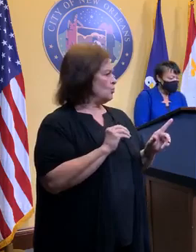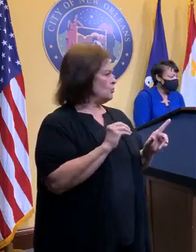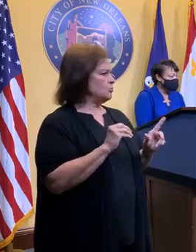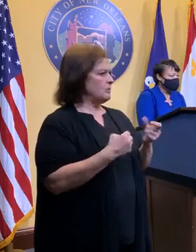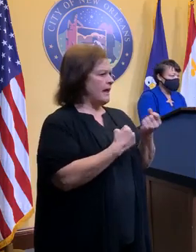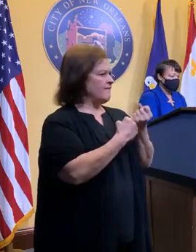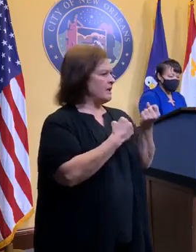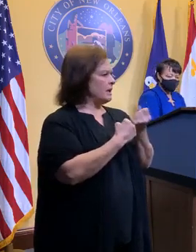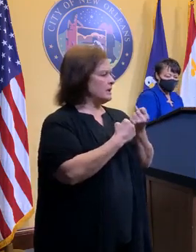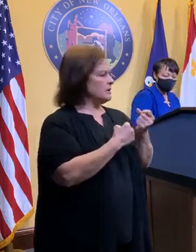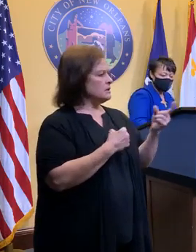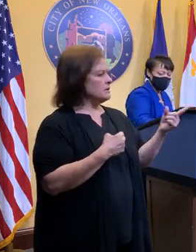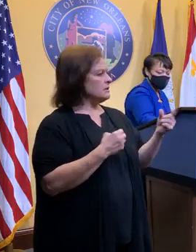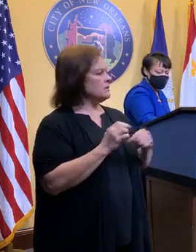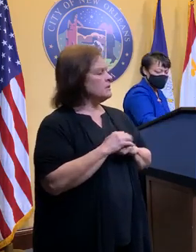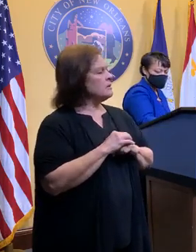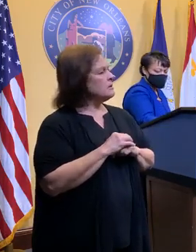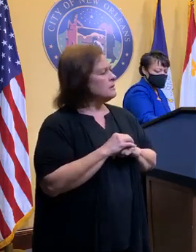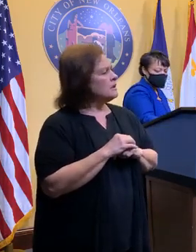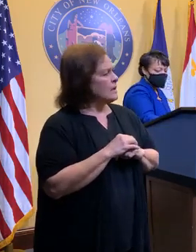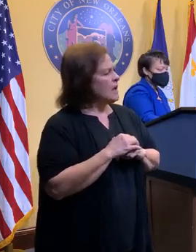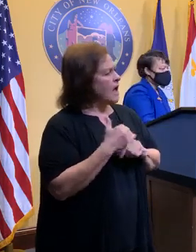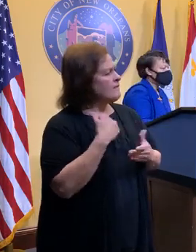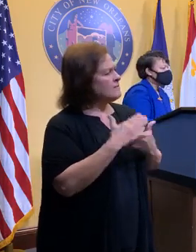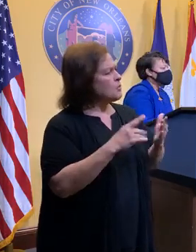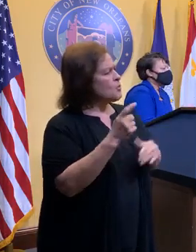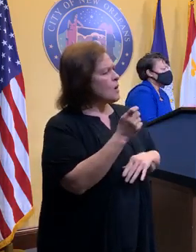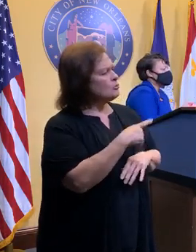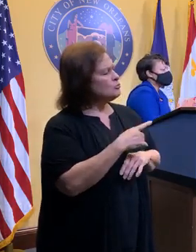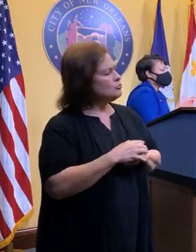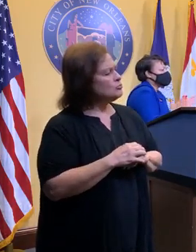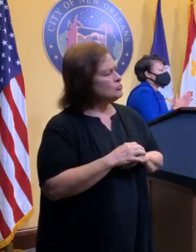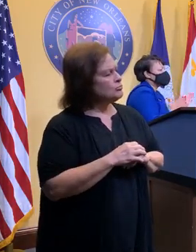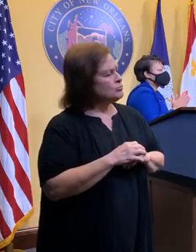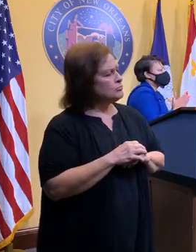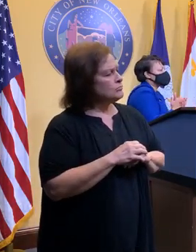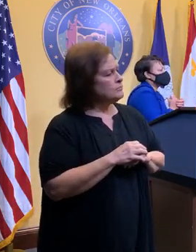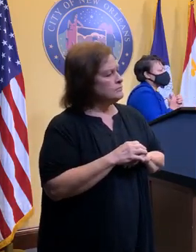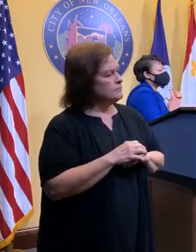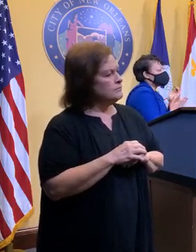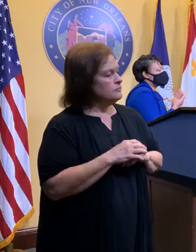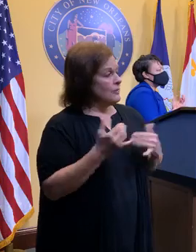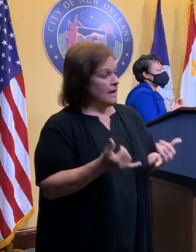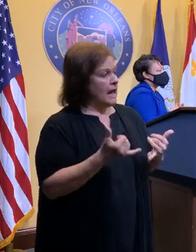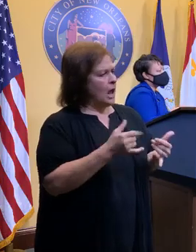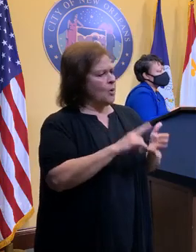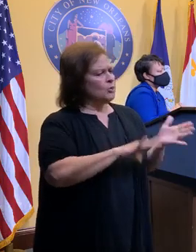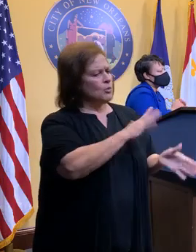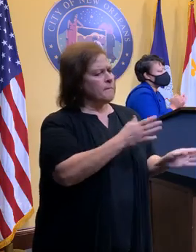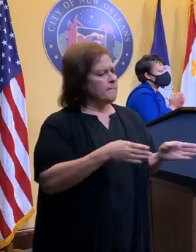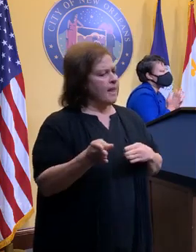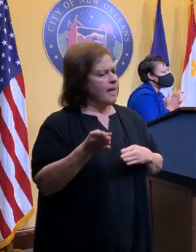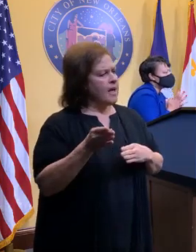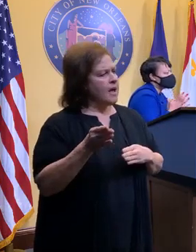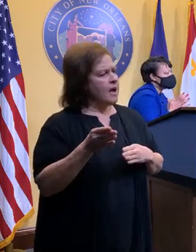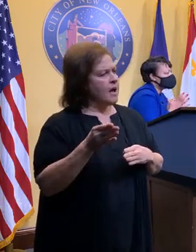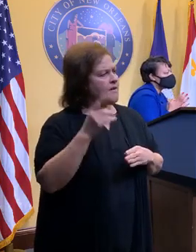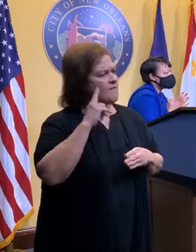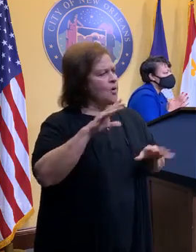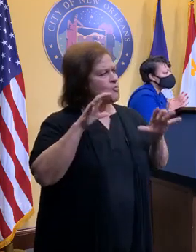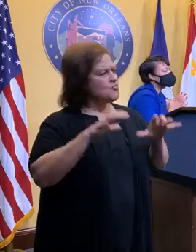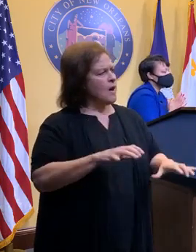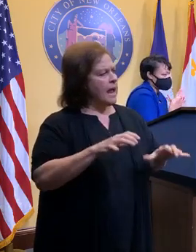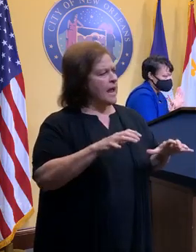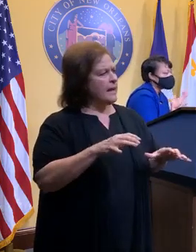The Advocate? I have a couple, but very quickly. Right now, what are y'all looking at in terms of